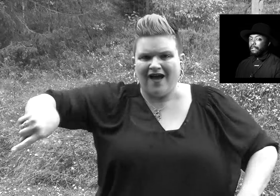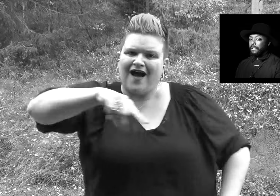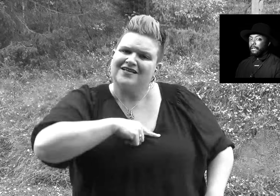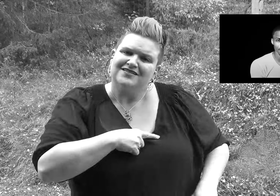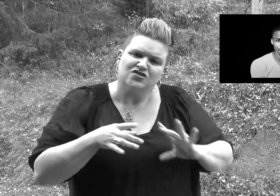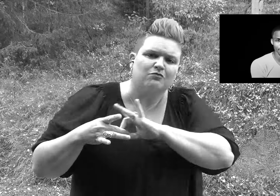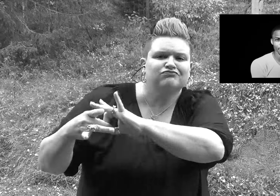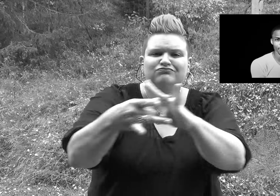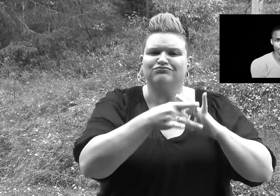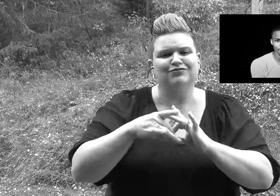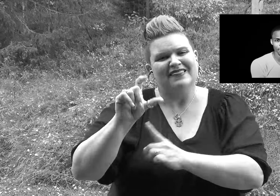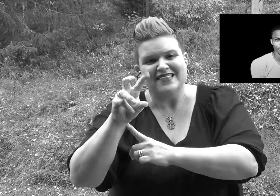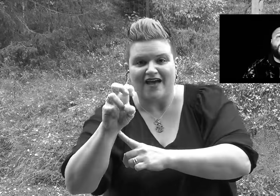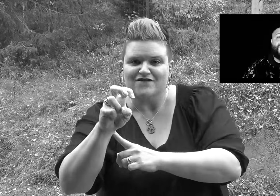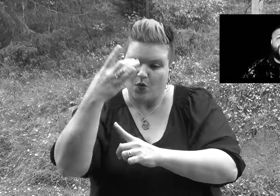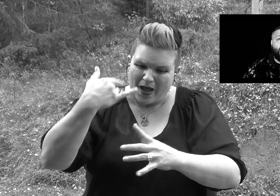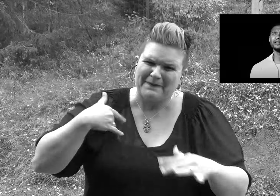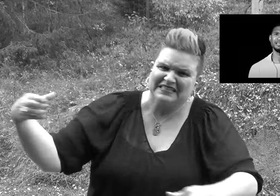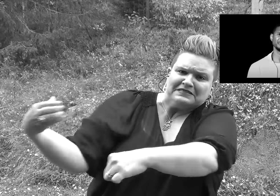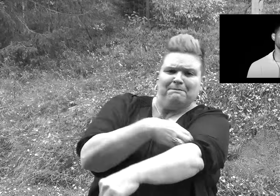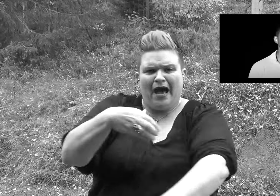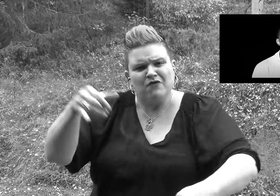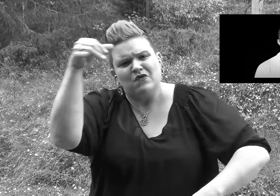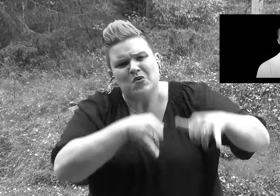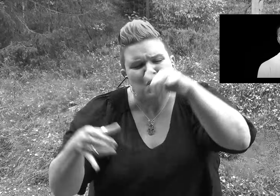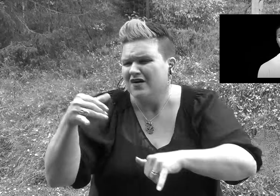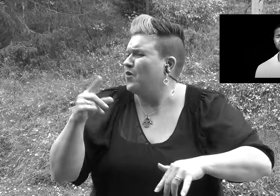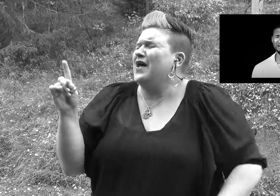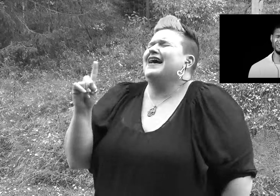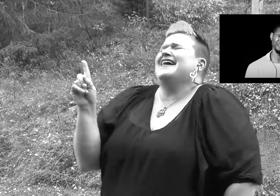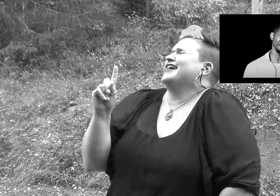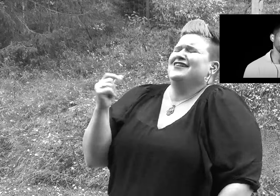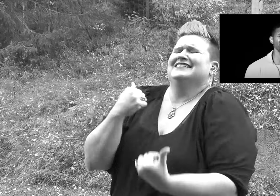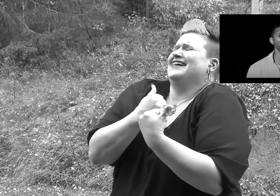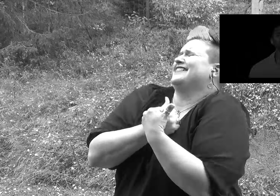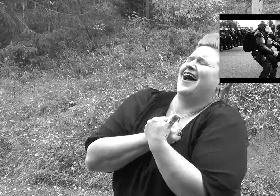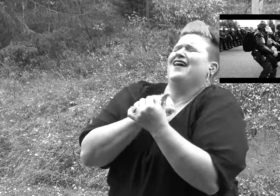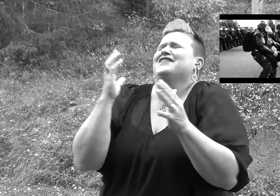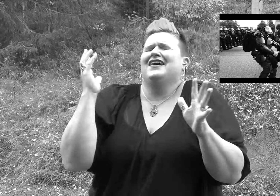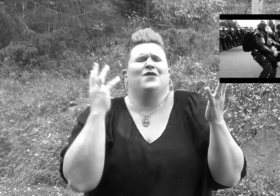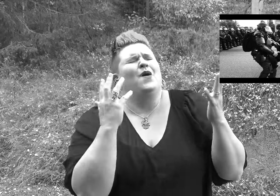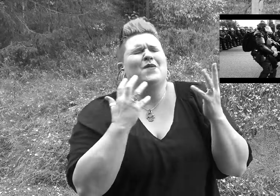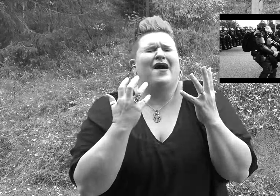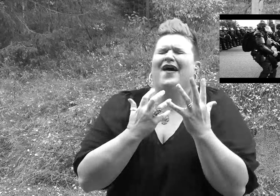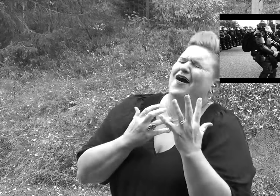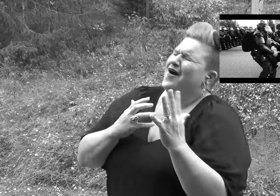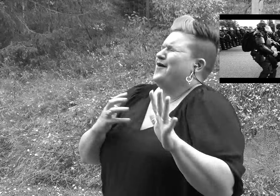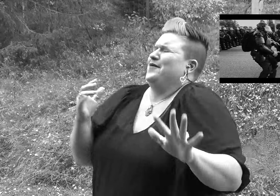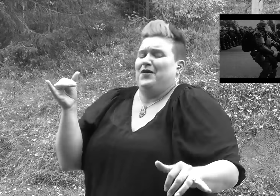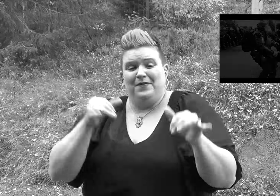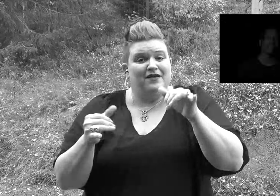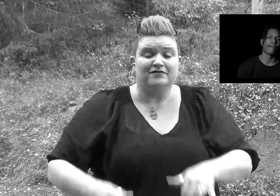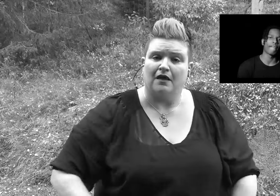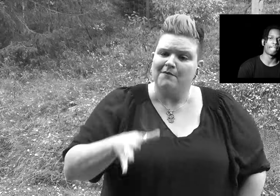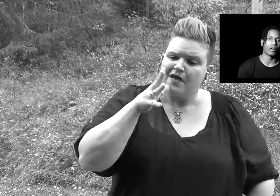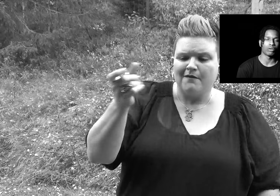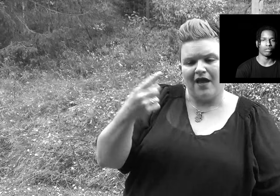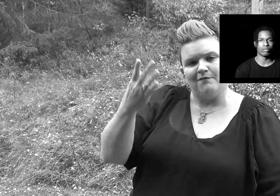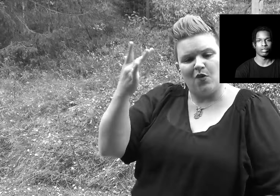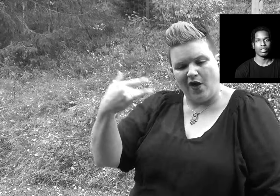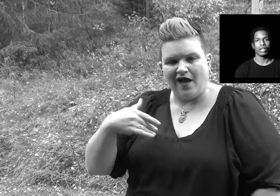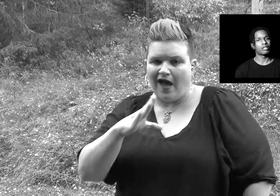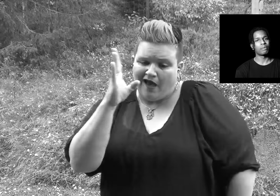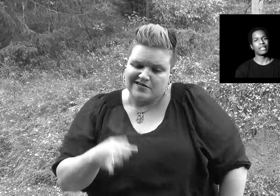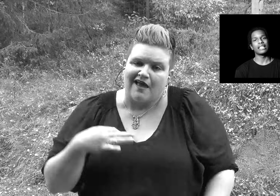Where is the love? Love is powerful Where is the love? Where's the love? My mama asked me why I never